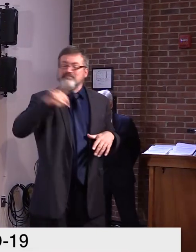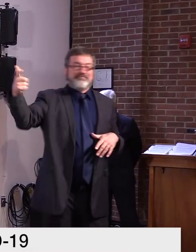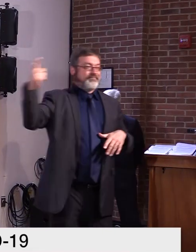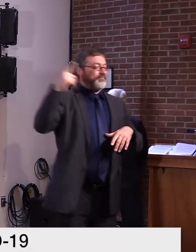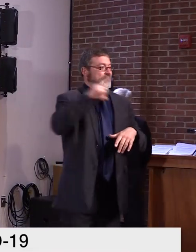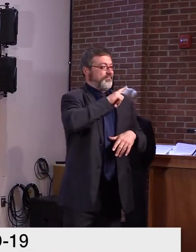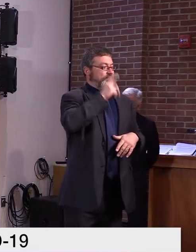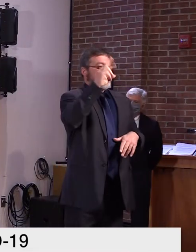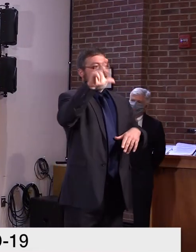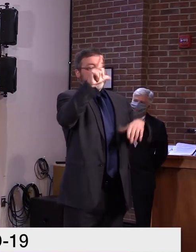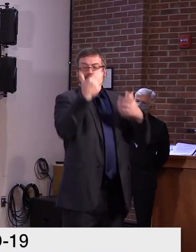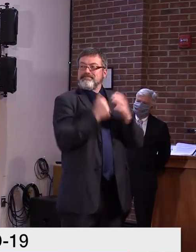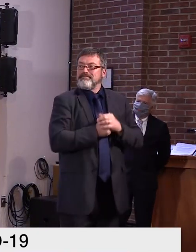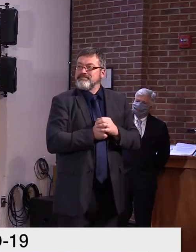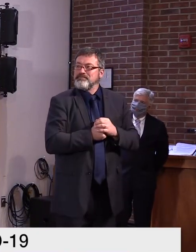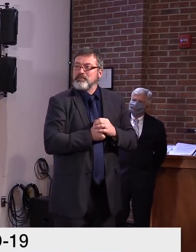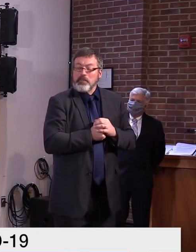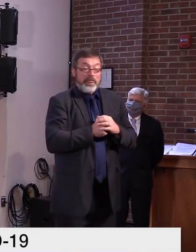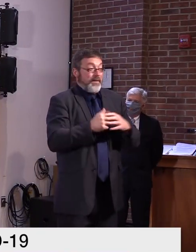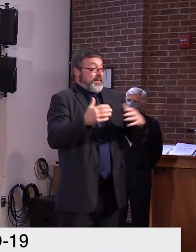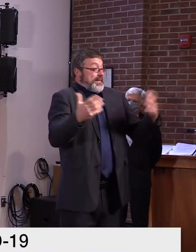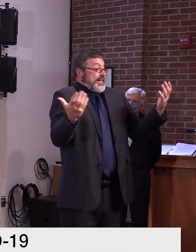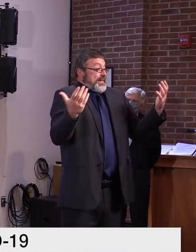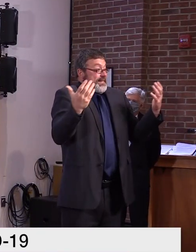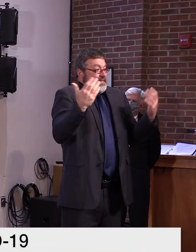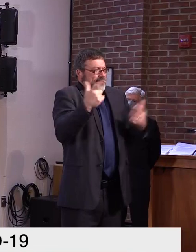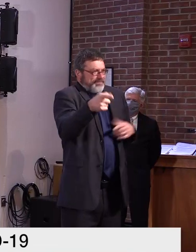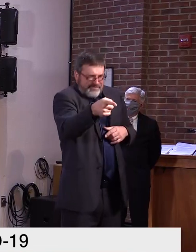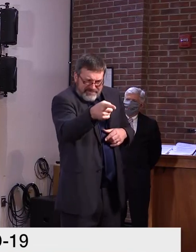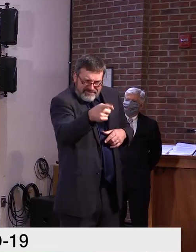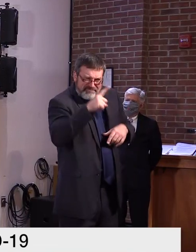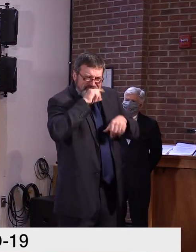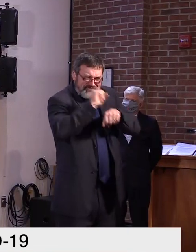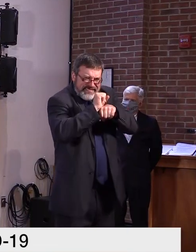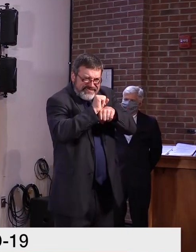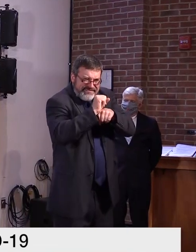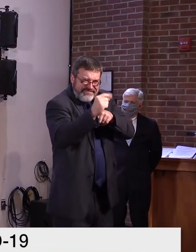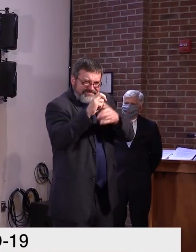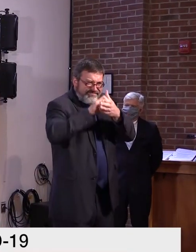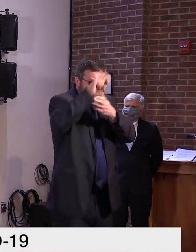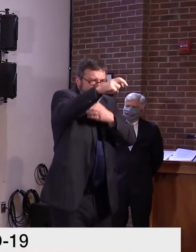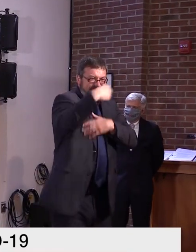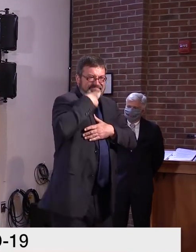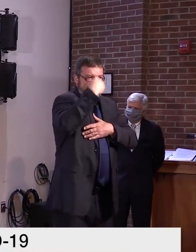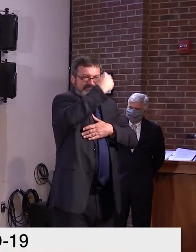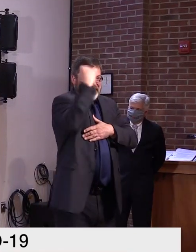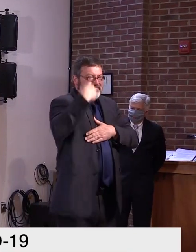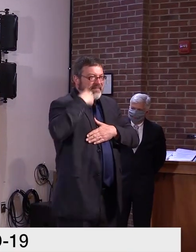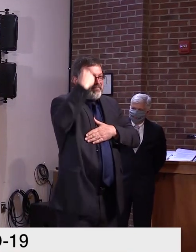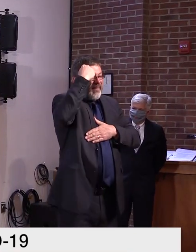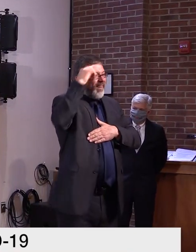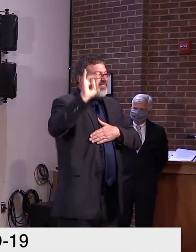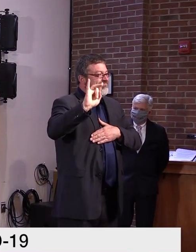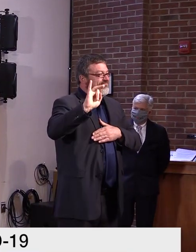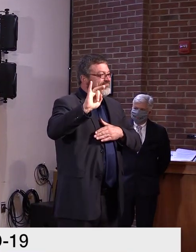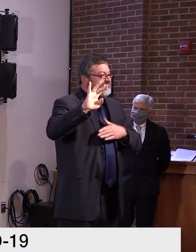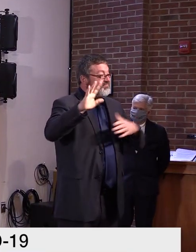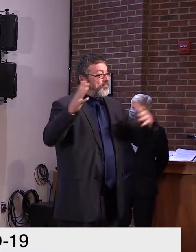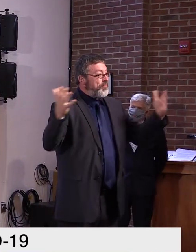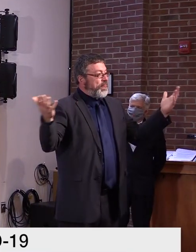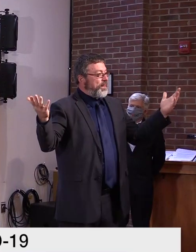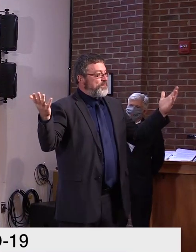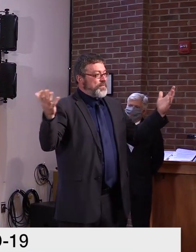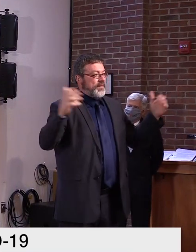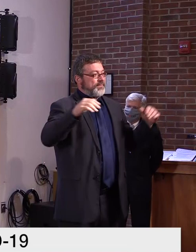It must have been reading my mind because we brought this conversation up earlier this week. Because we do need to take it